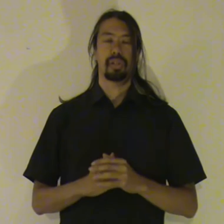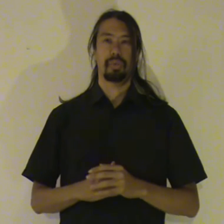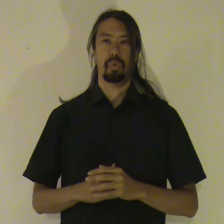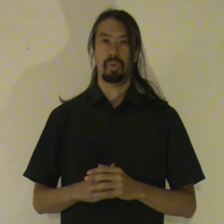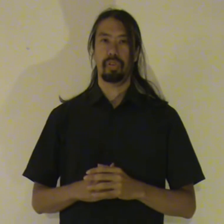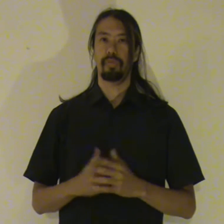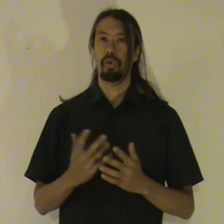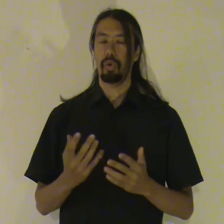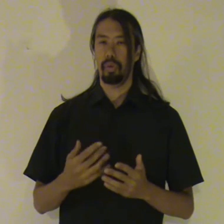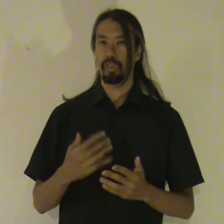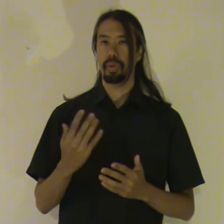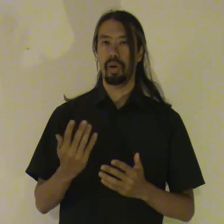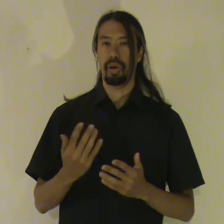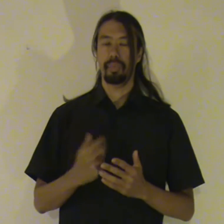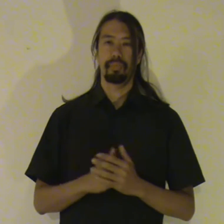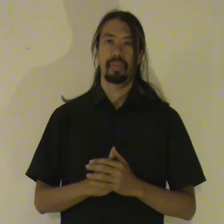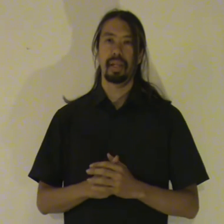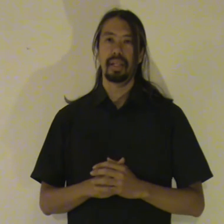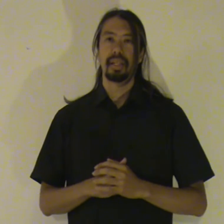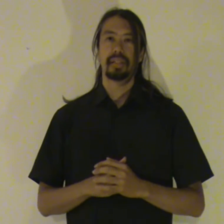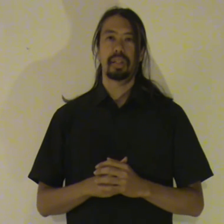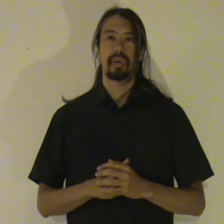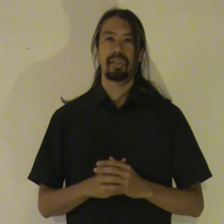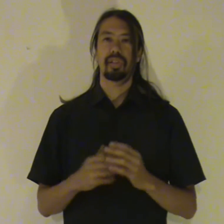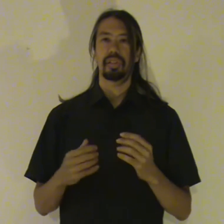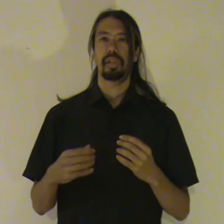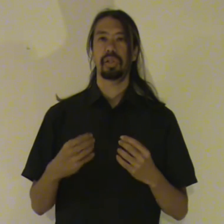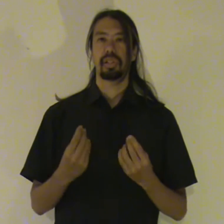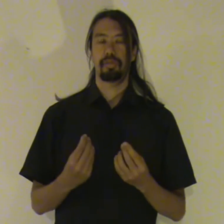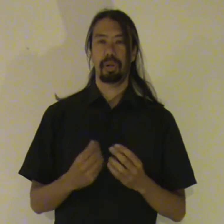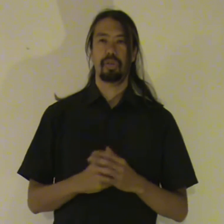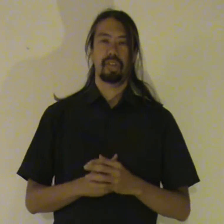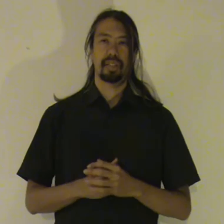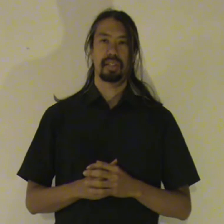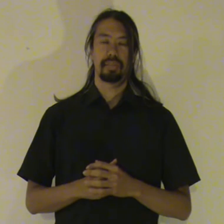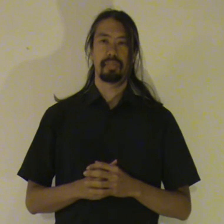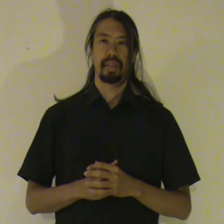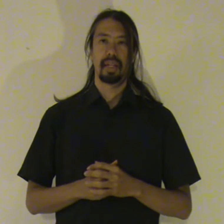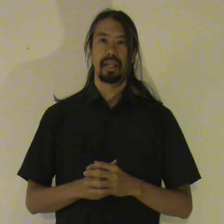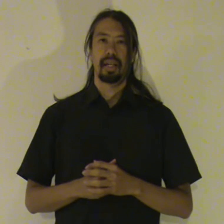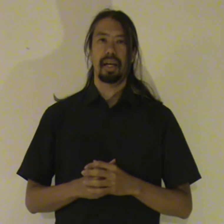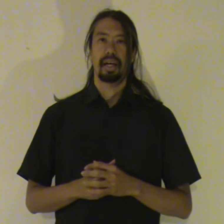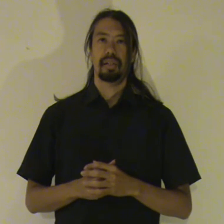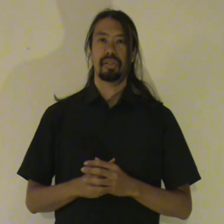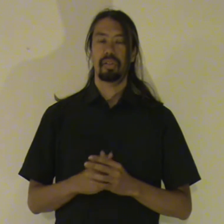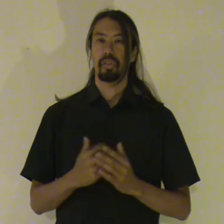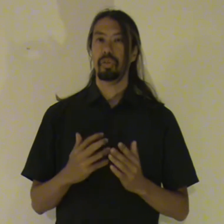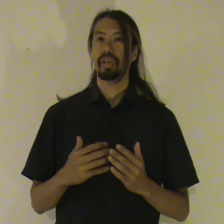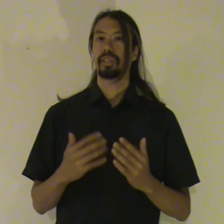or some form or some color. So it is an associative process. And this also creates some